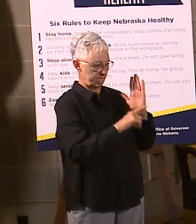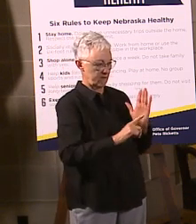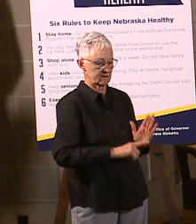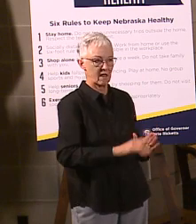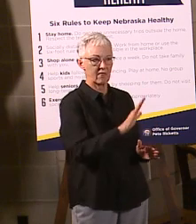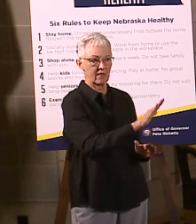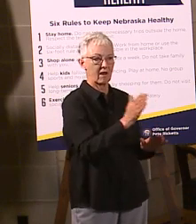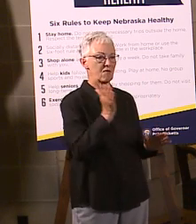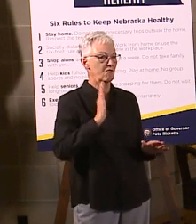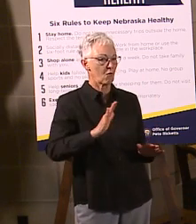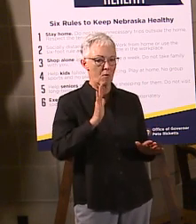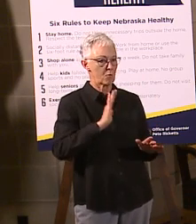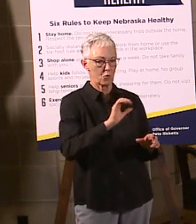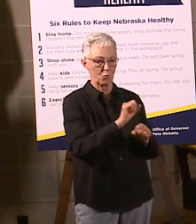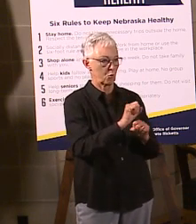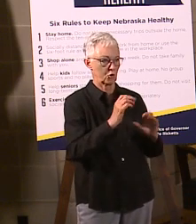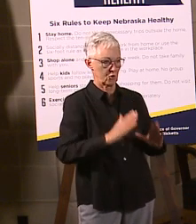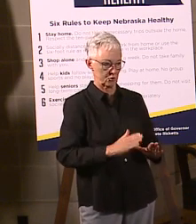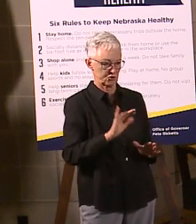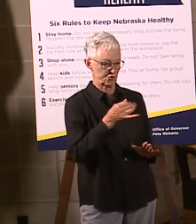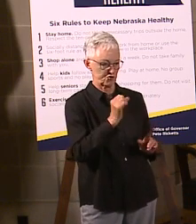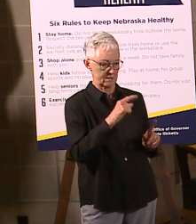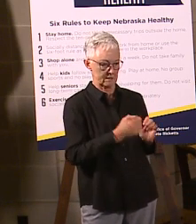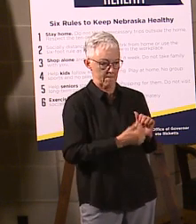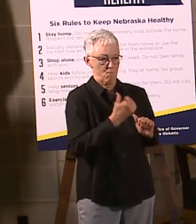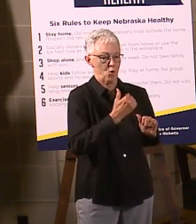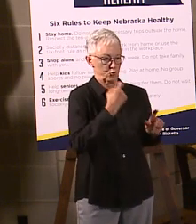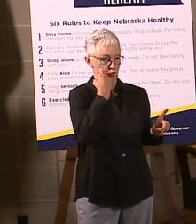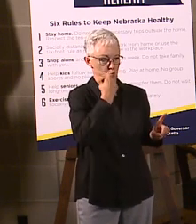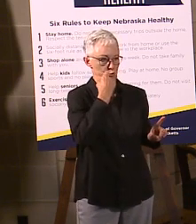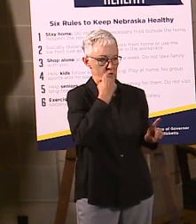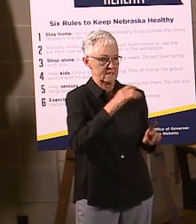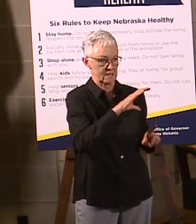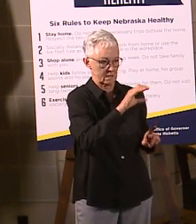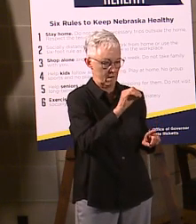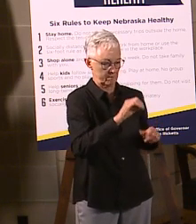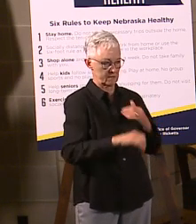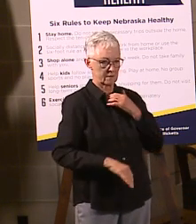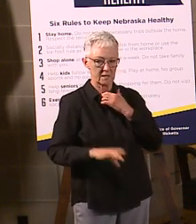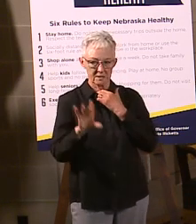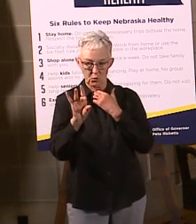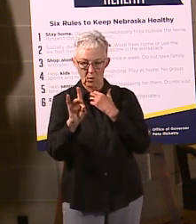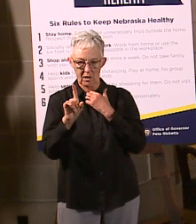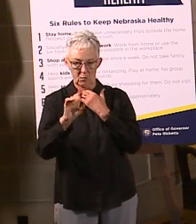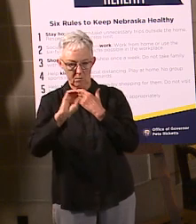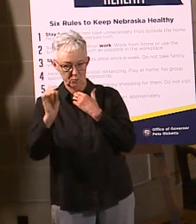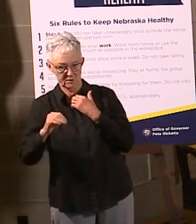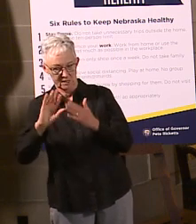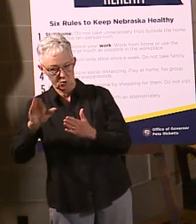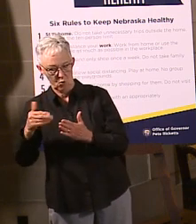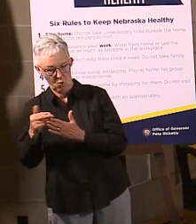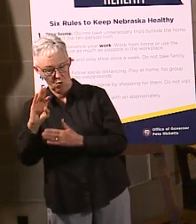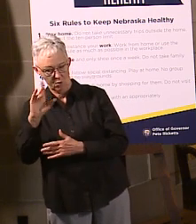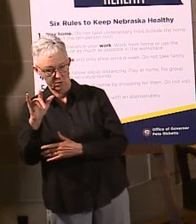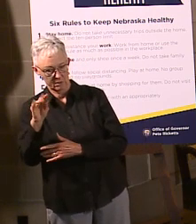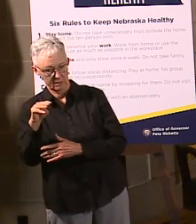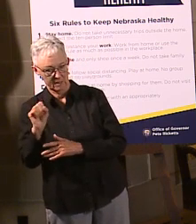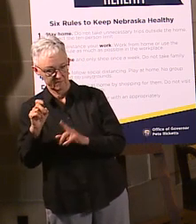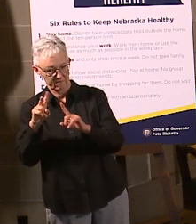records show that 81% of all claims have been filed since March 8th are processed and done.